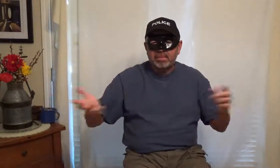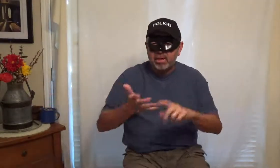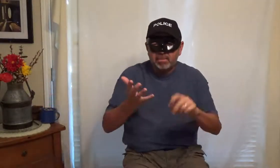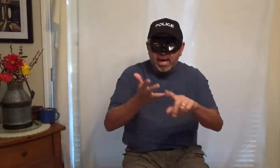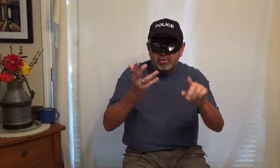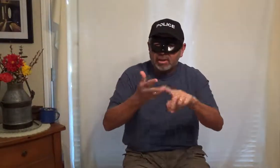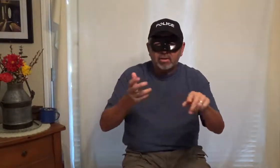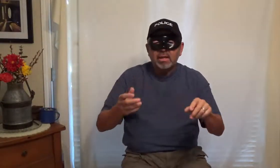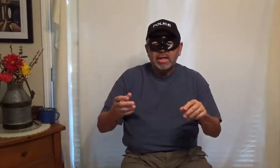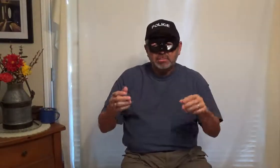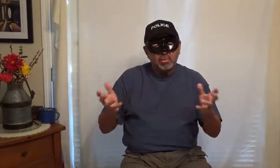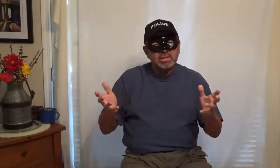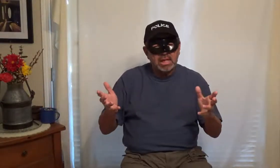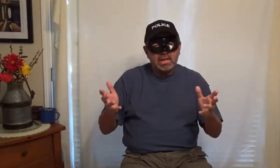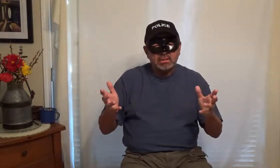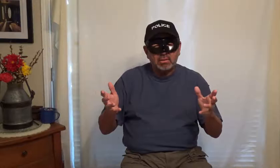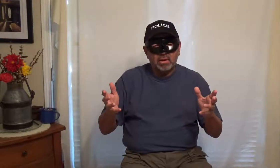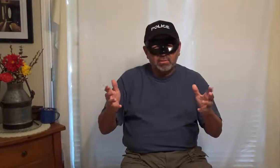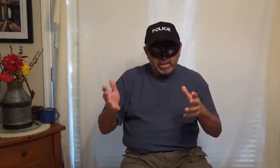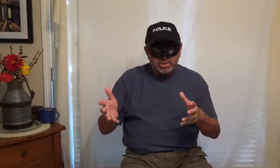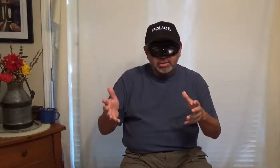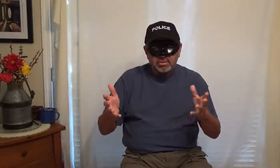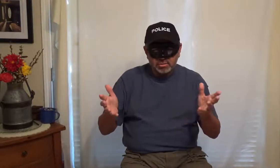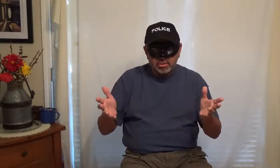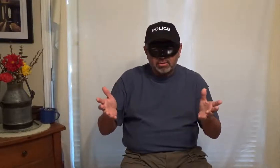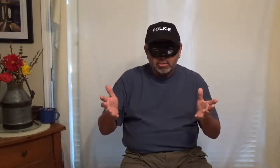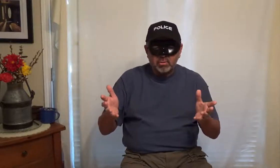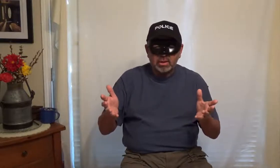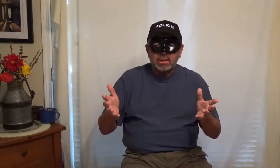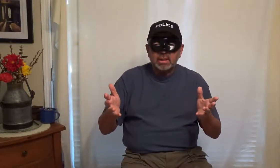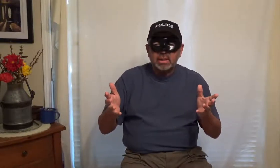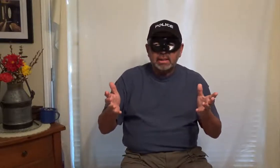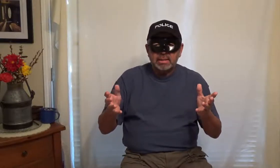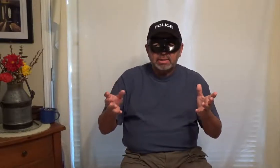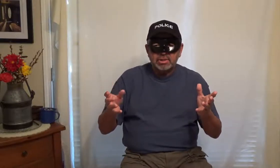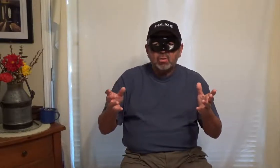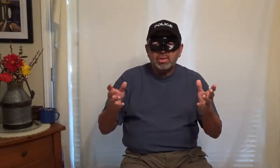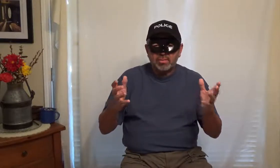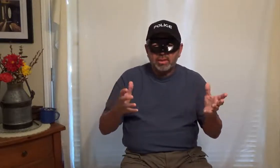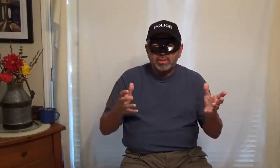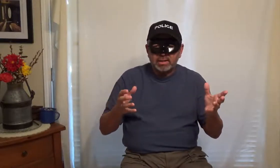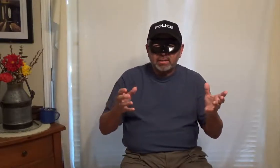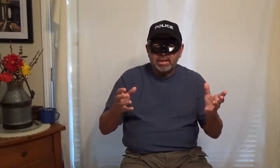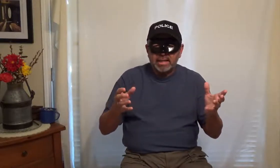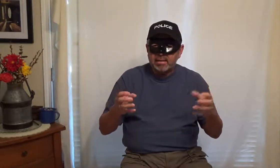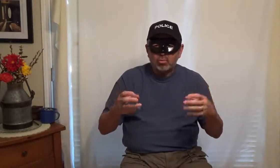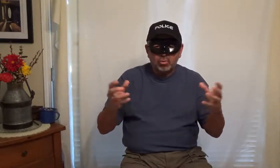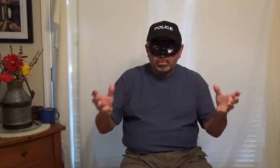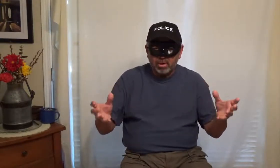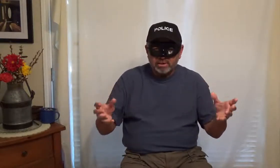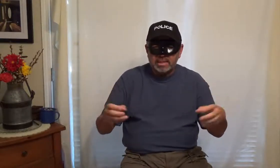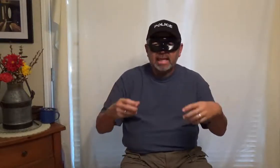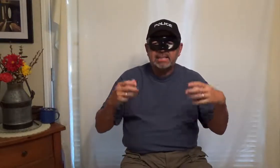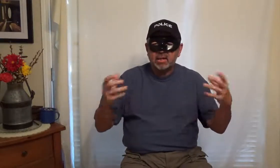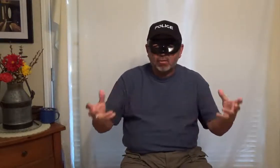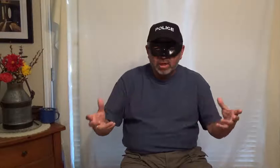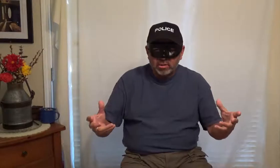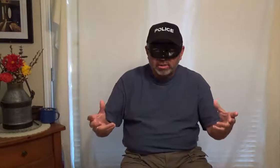beer pot whatever and beer was a lot you know underage under under 21 it showed them that they can't rule parks they can't take over areas